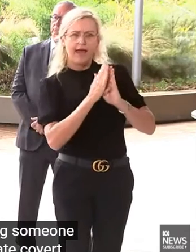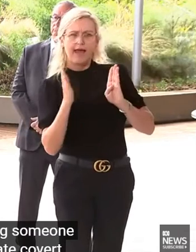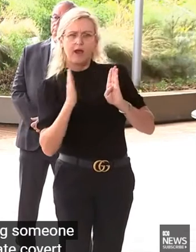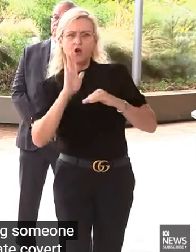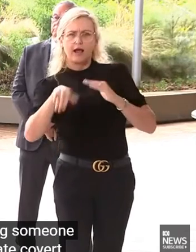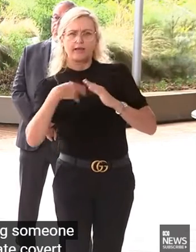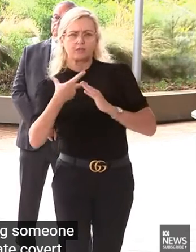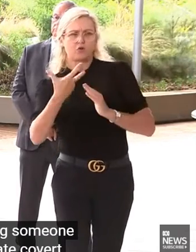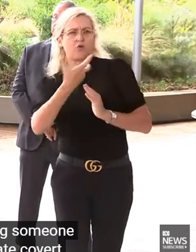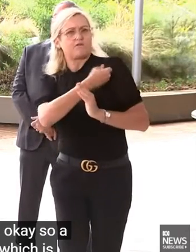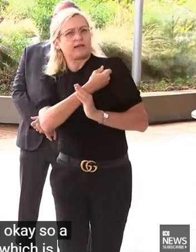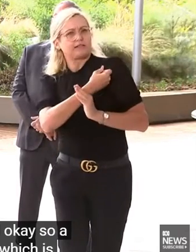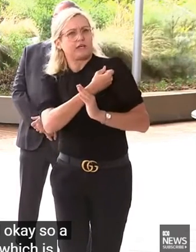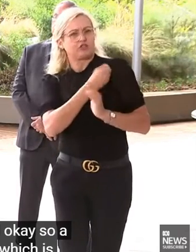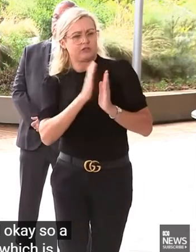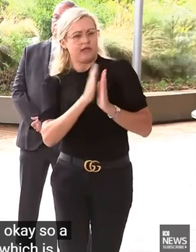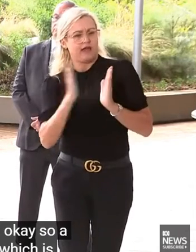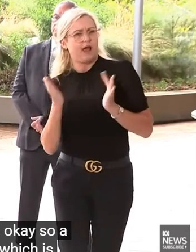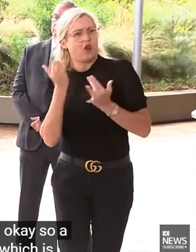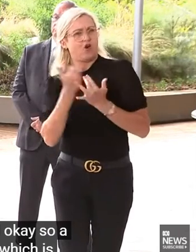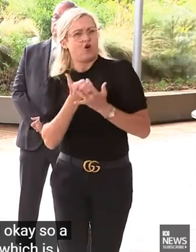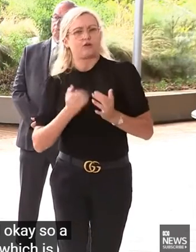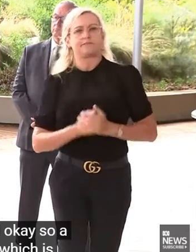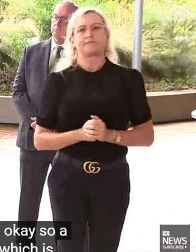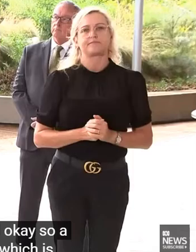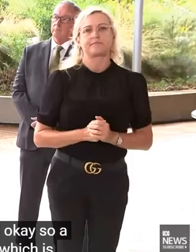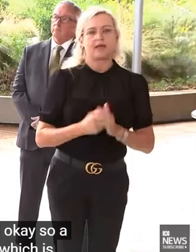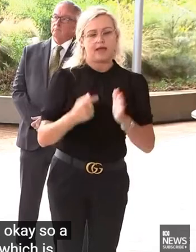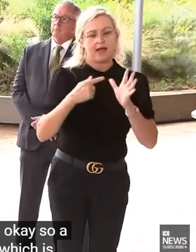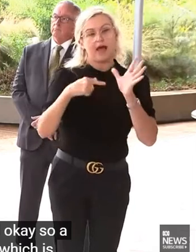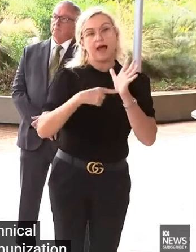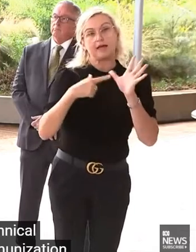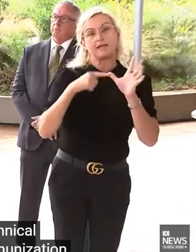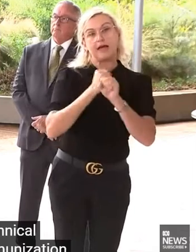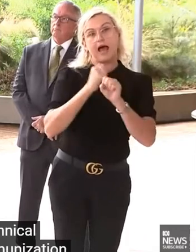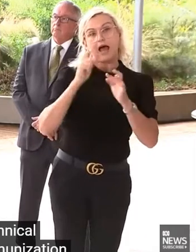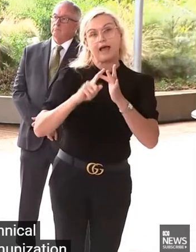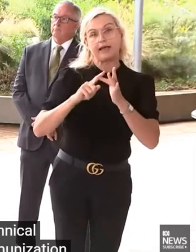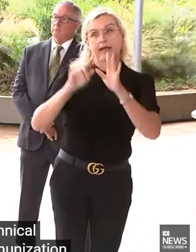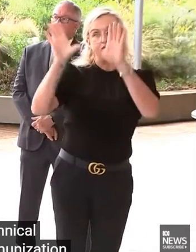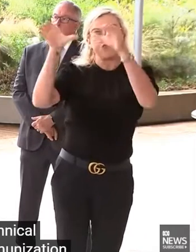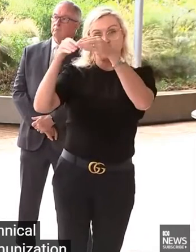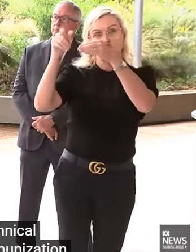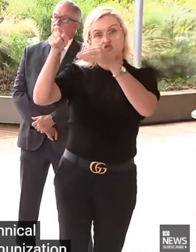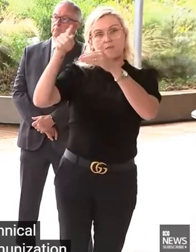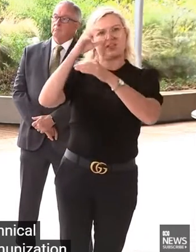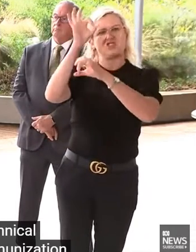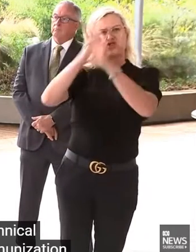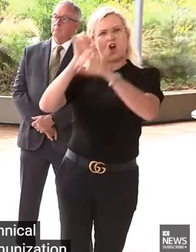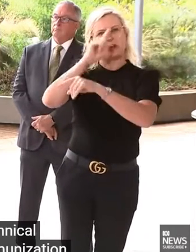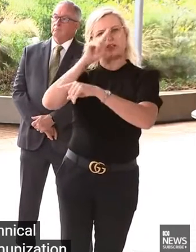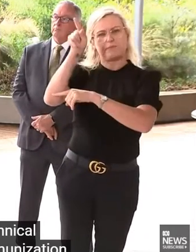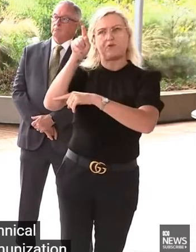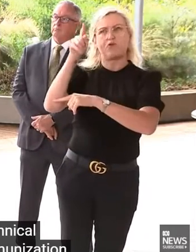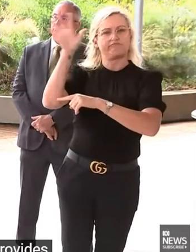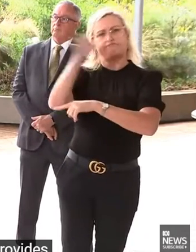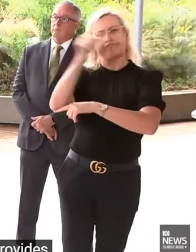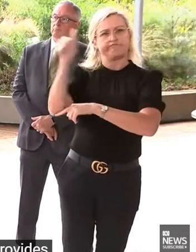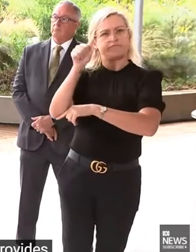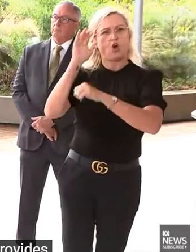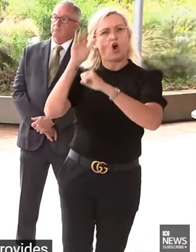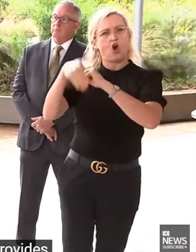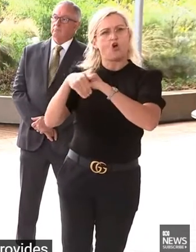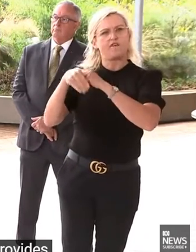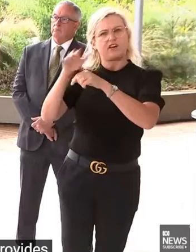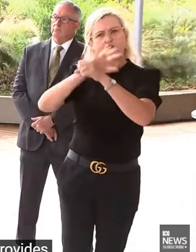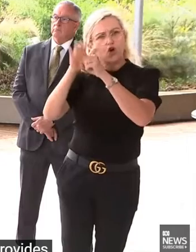Group on Immunisation, which reports and provides the advice. They're basically the experts that give